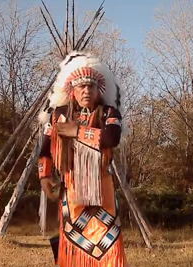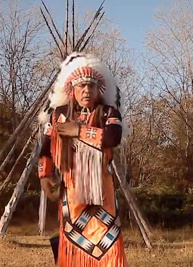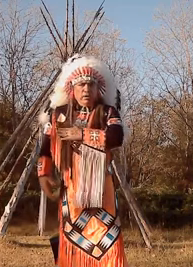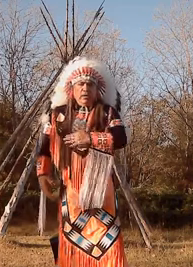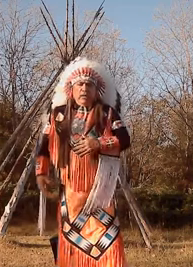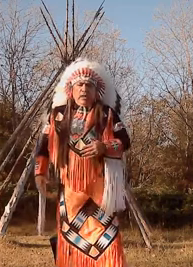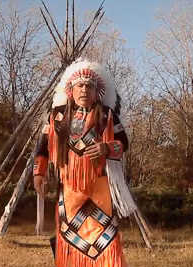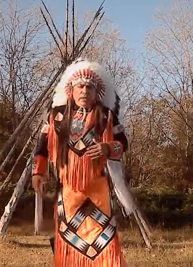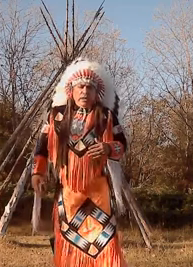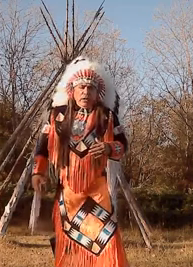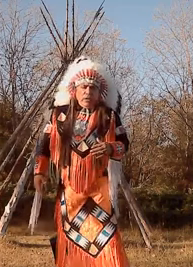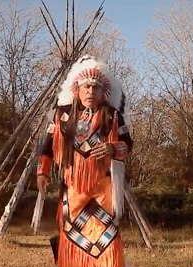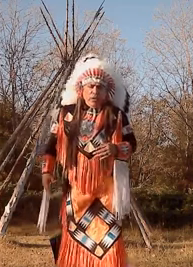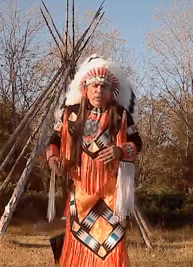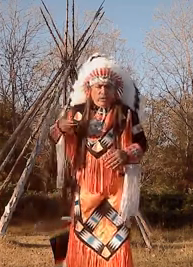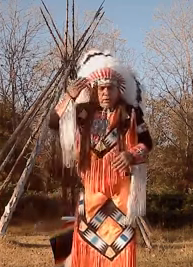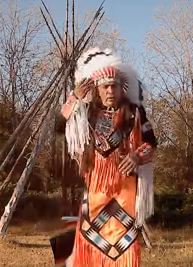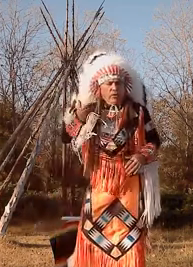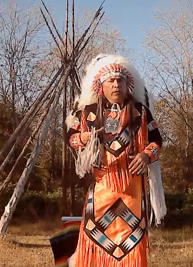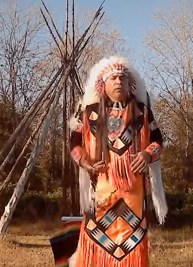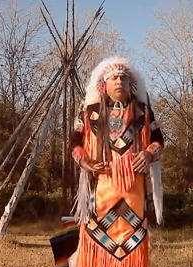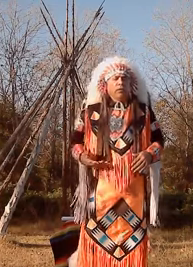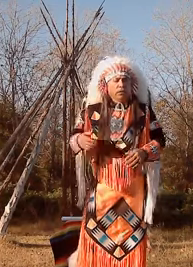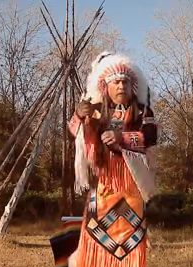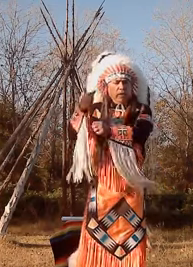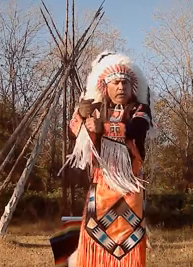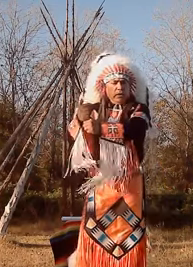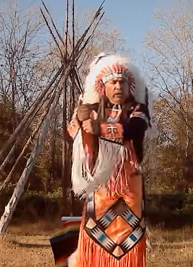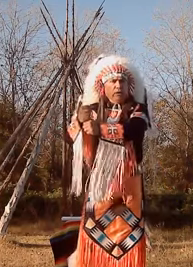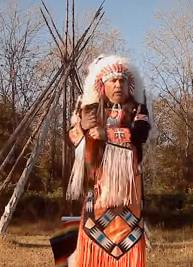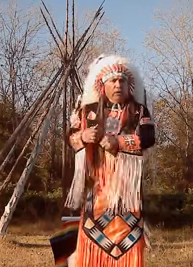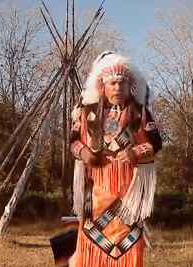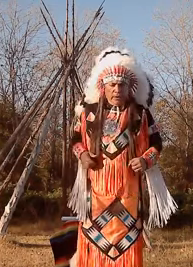or elderly woman